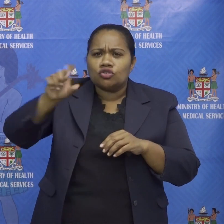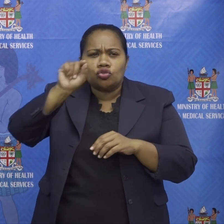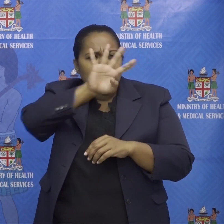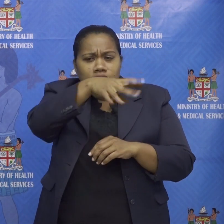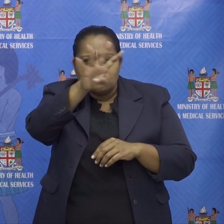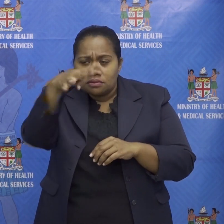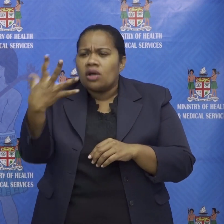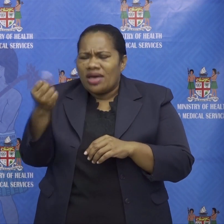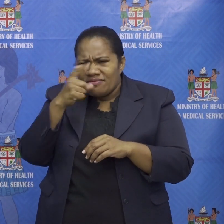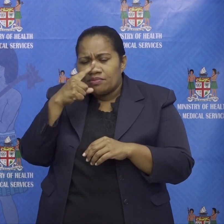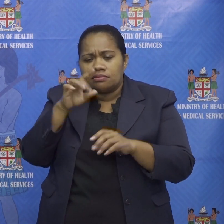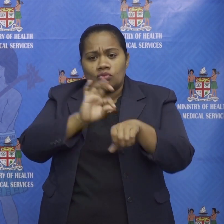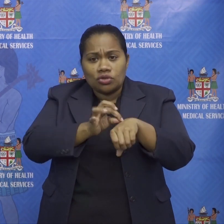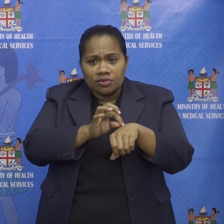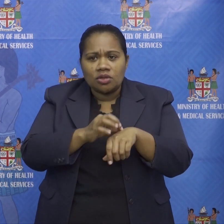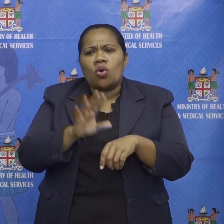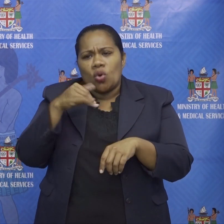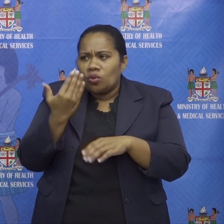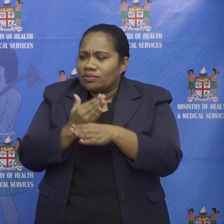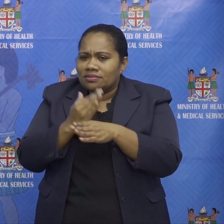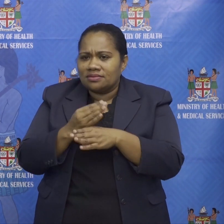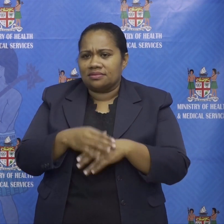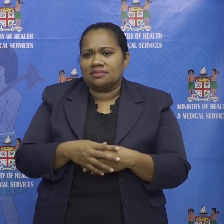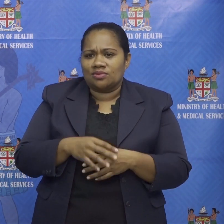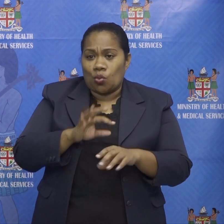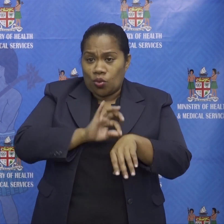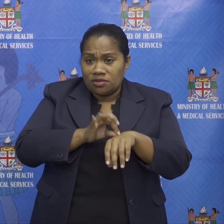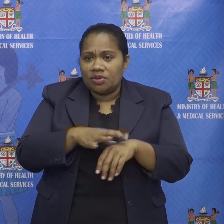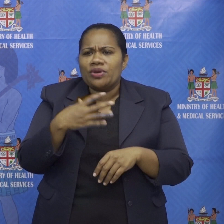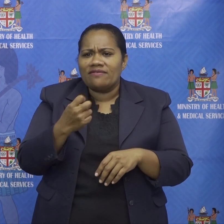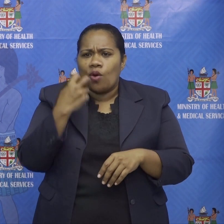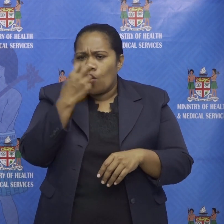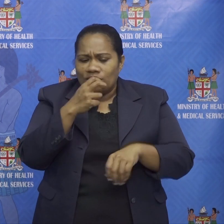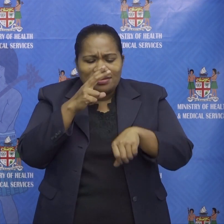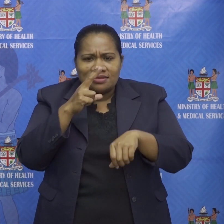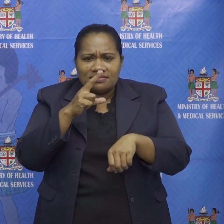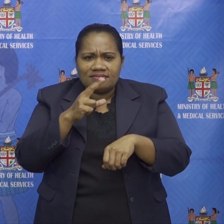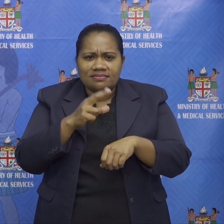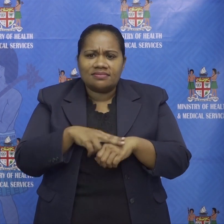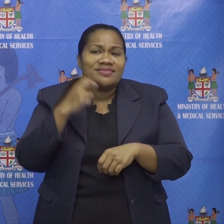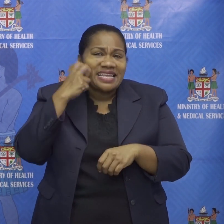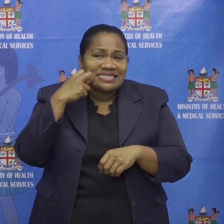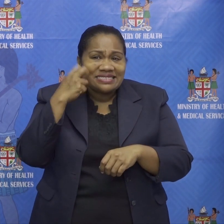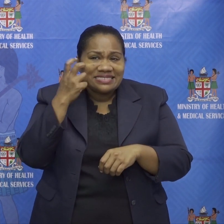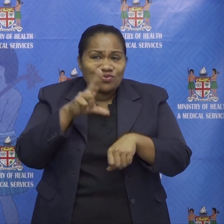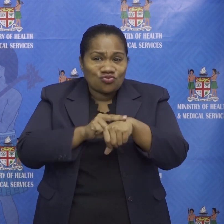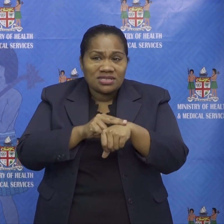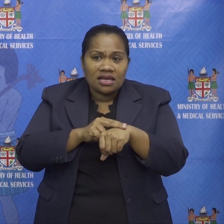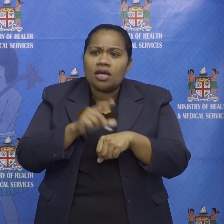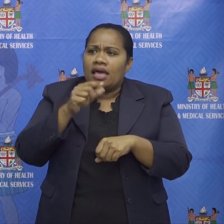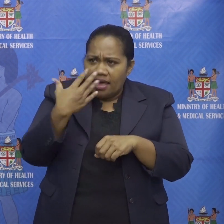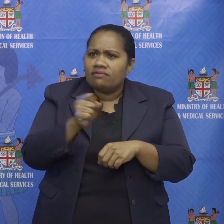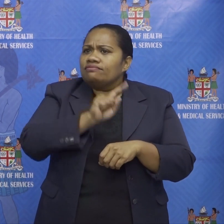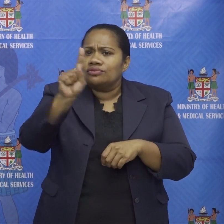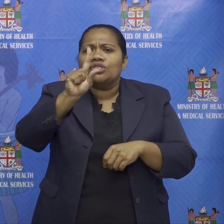from the hospitals who normally work in hospitals we have oral health um people dentists out there doing screening because we